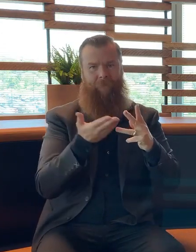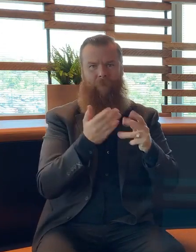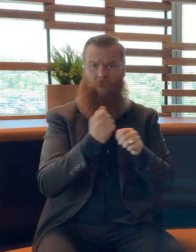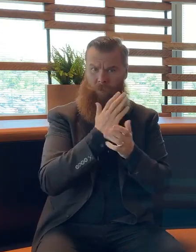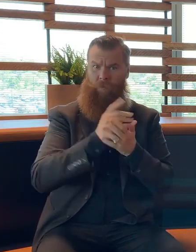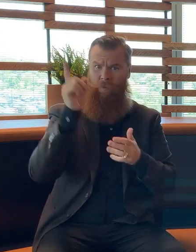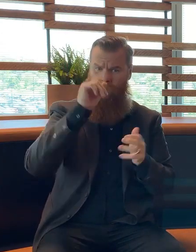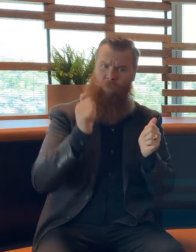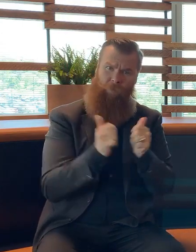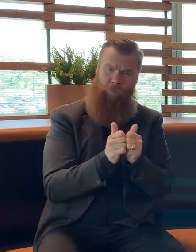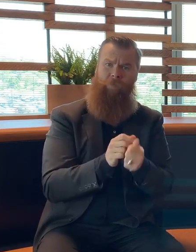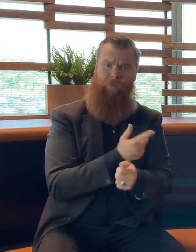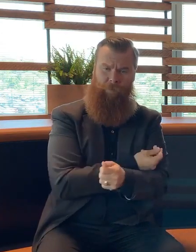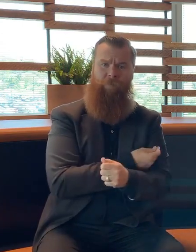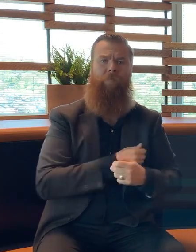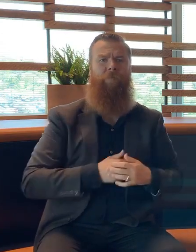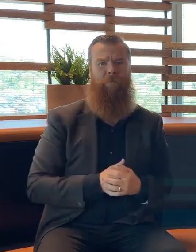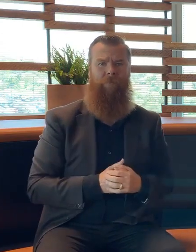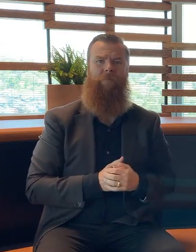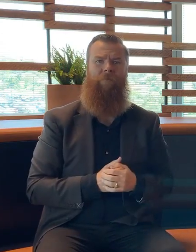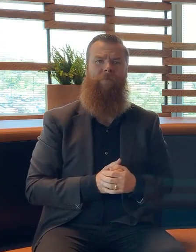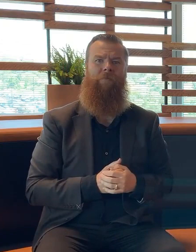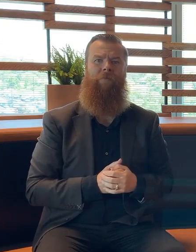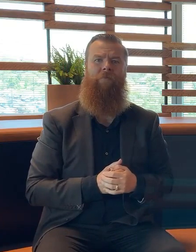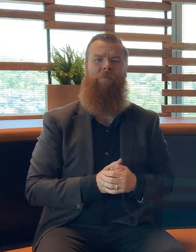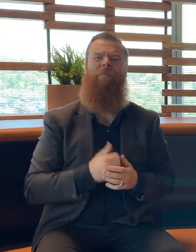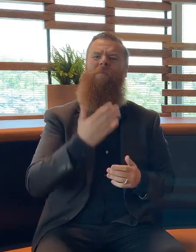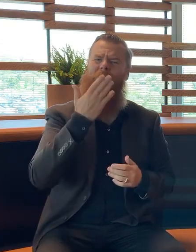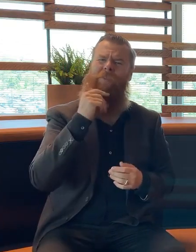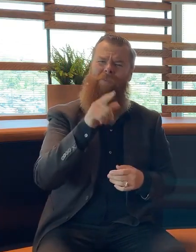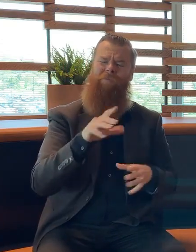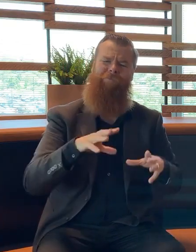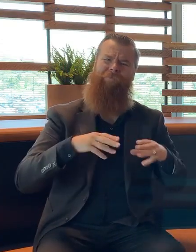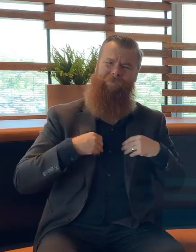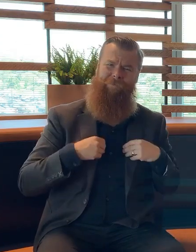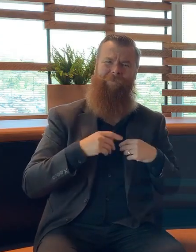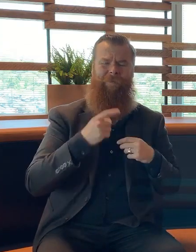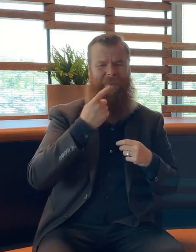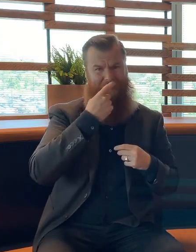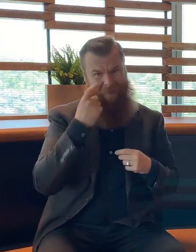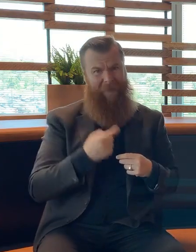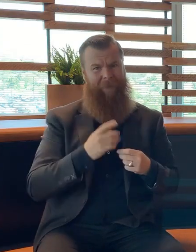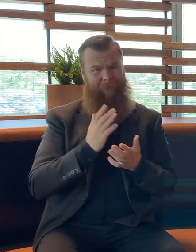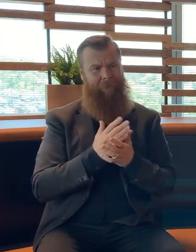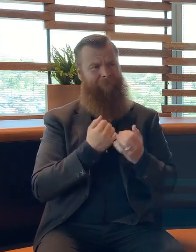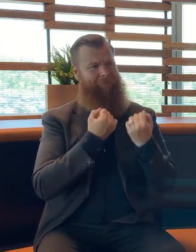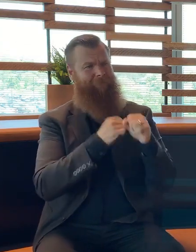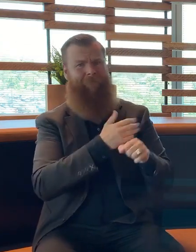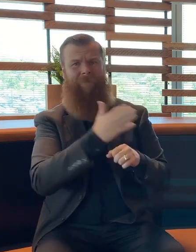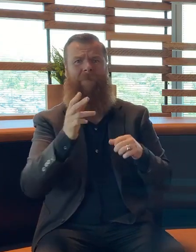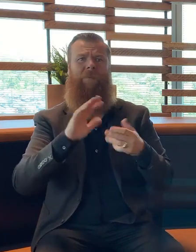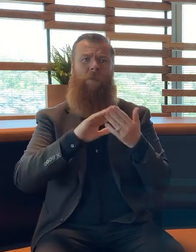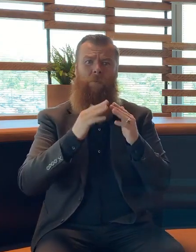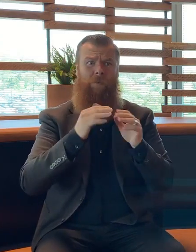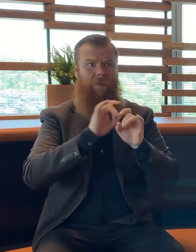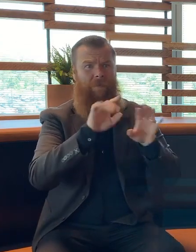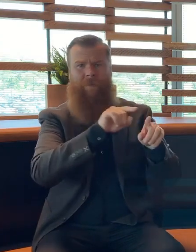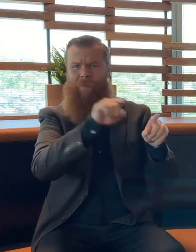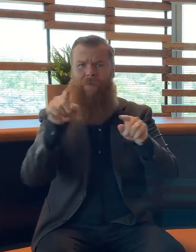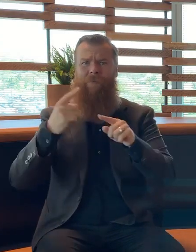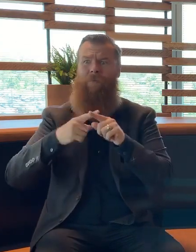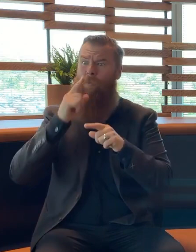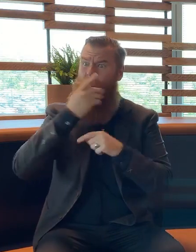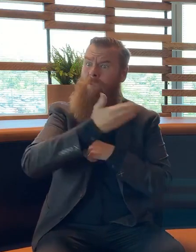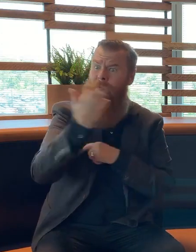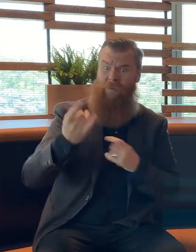and so please take that seriously, it's a way of protecting you, it's a way of protecting those around